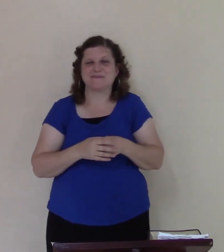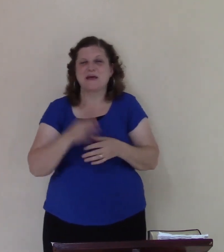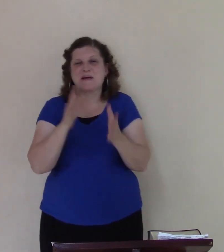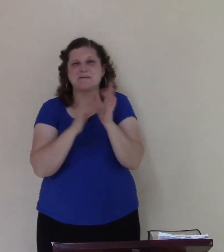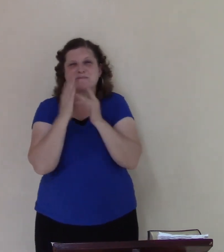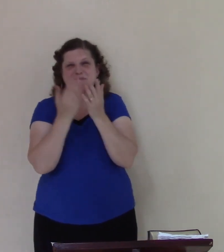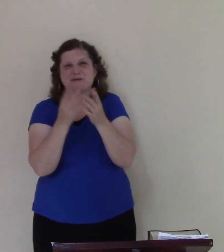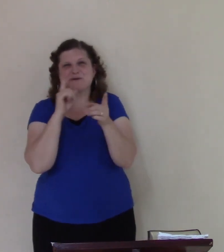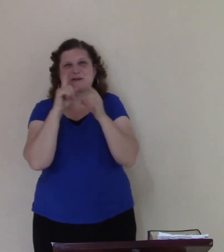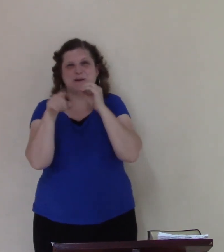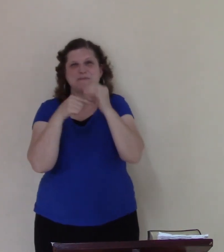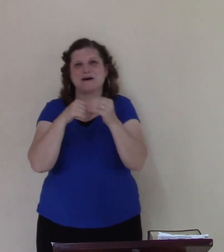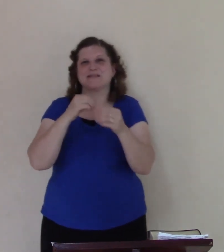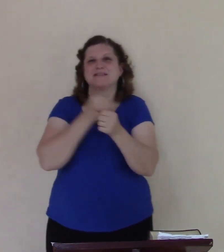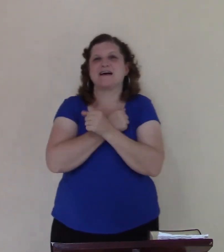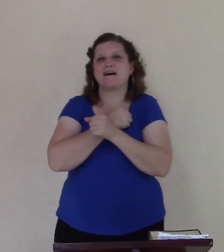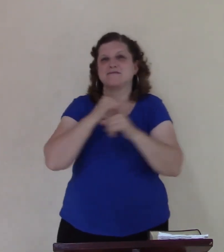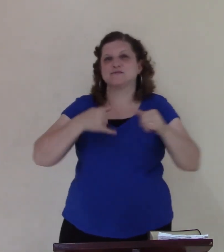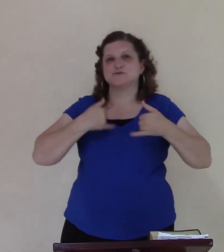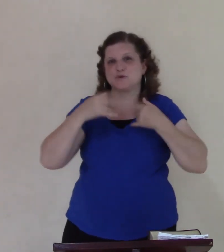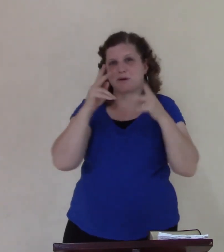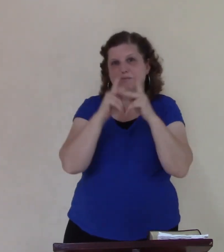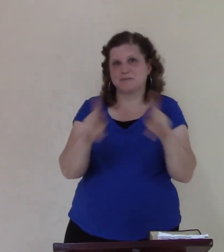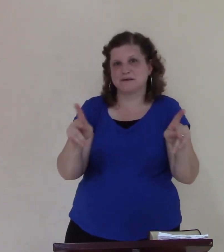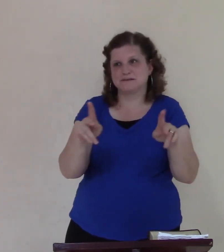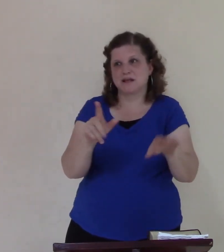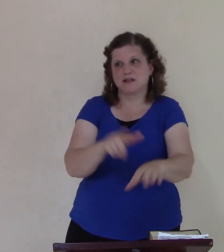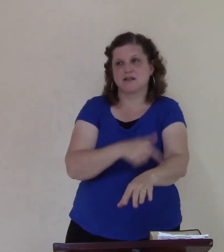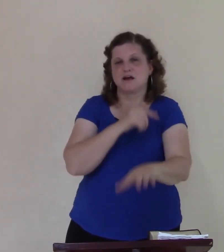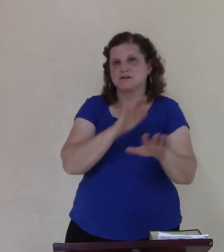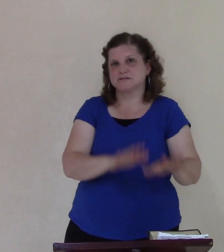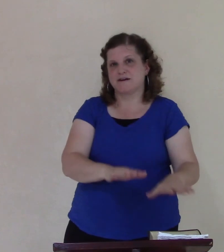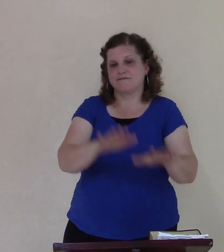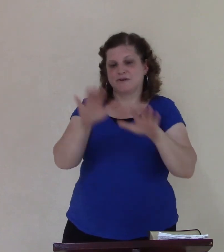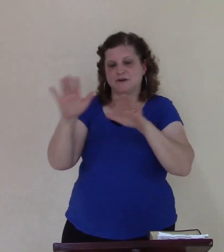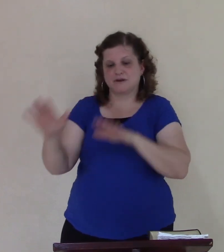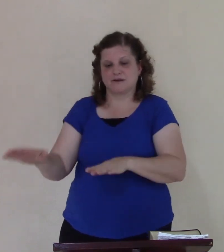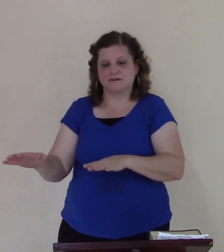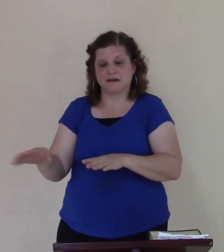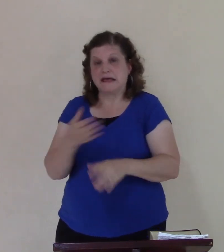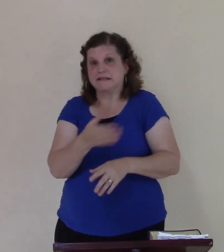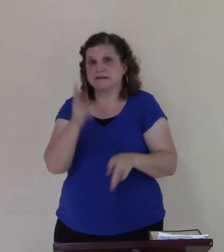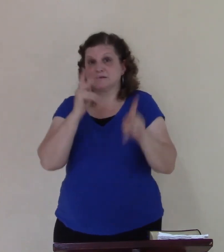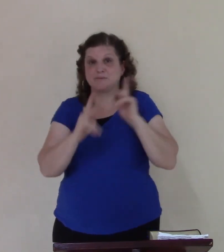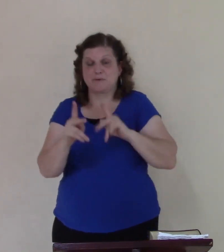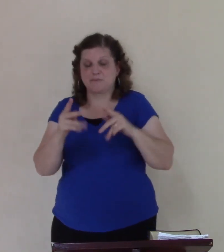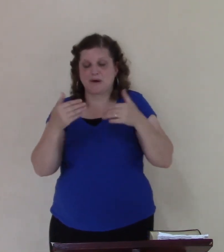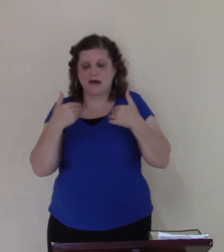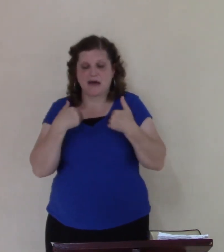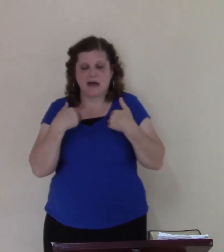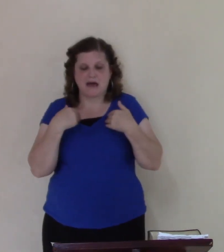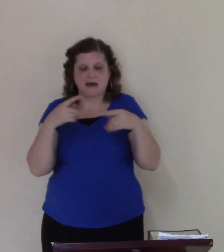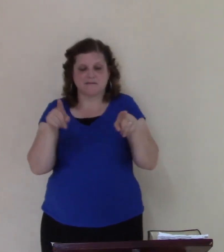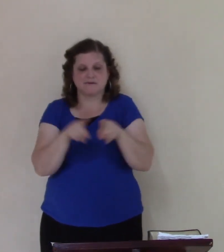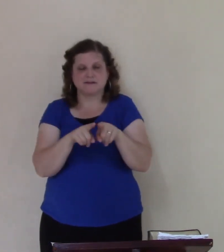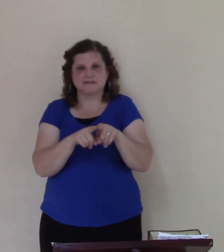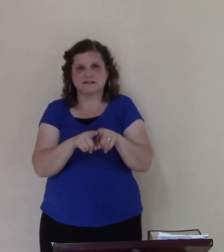all suffering and it's not always so evident some people they have the same doctrine as we do but not the same disposition or the same habits